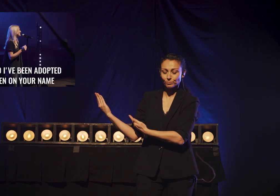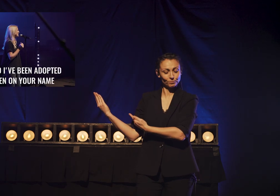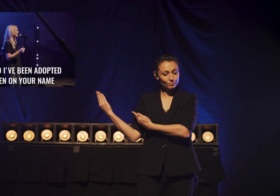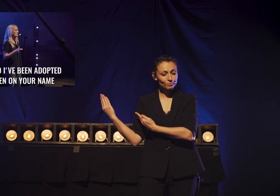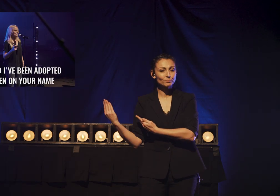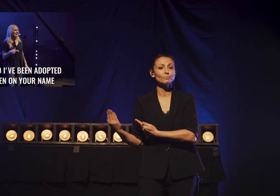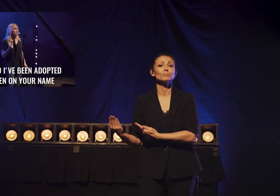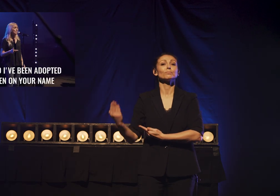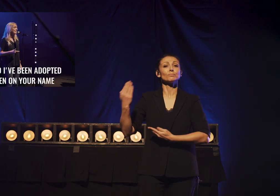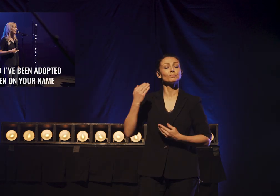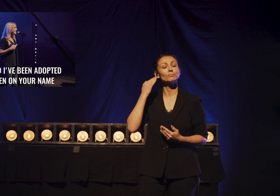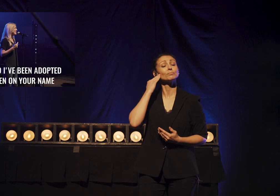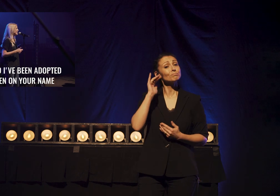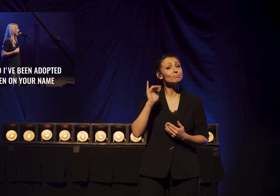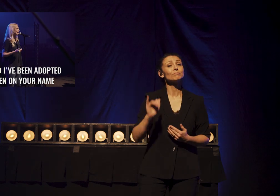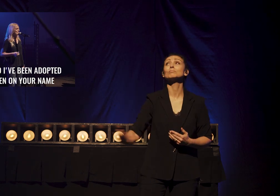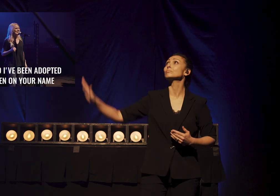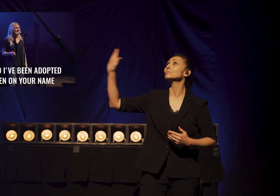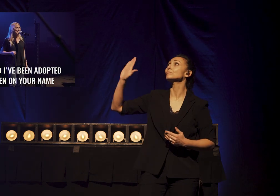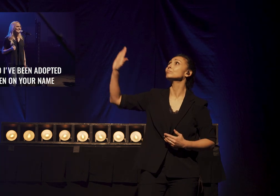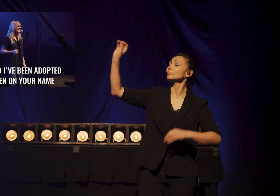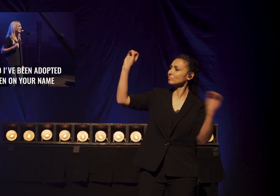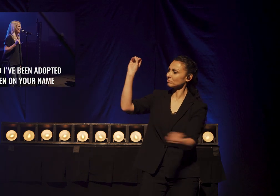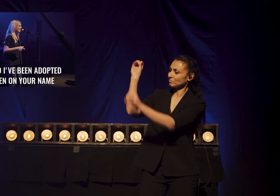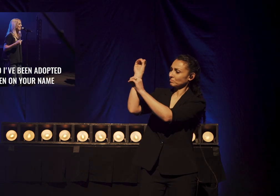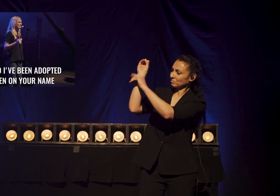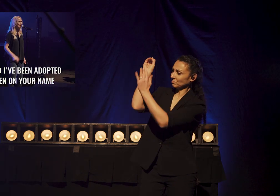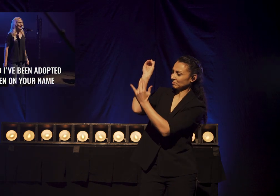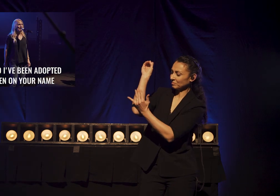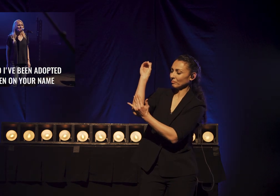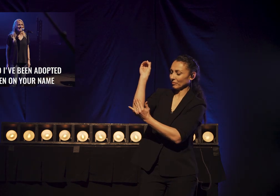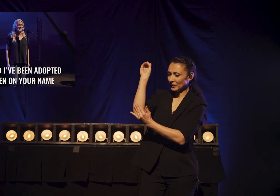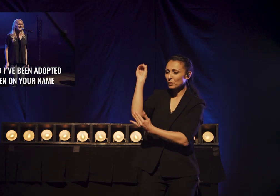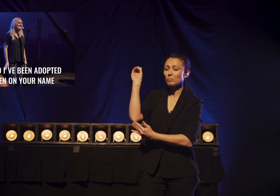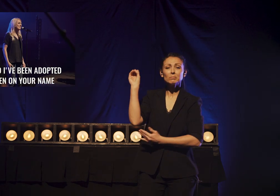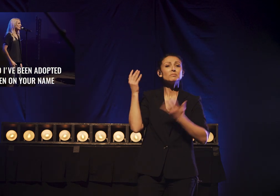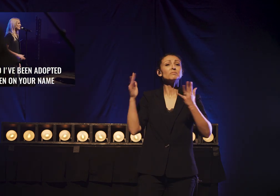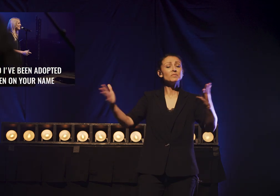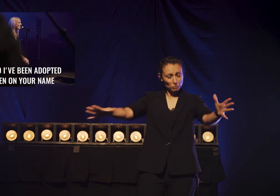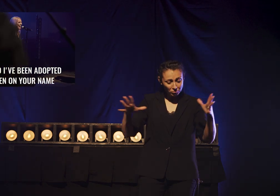By your blood I've been adopted. Do you believe that?